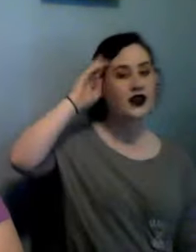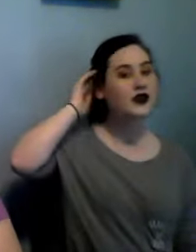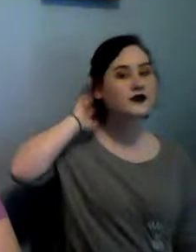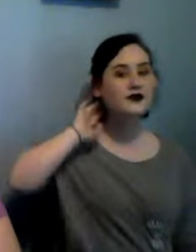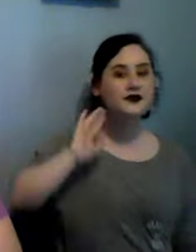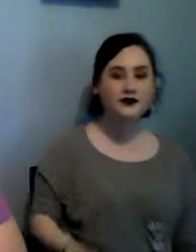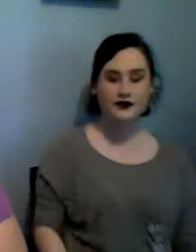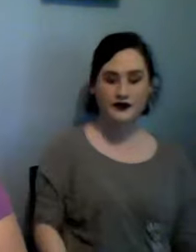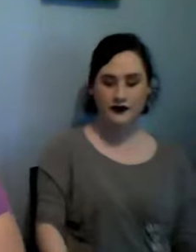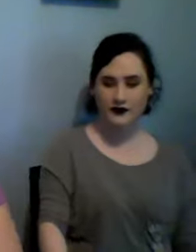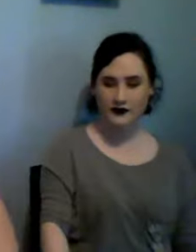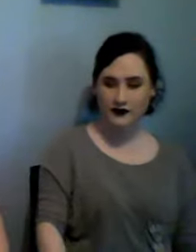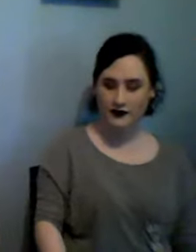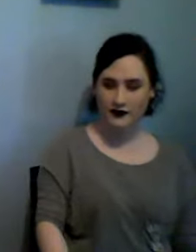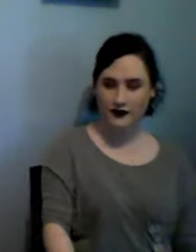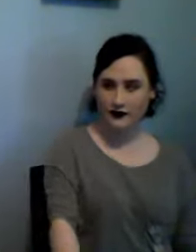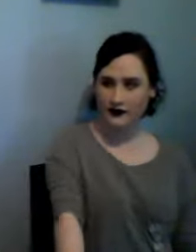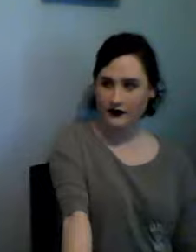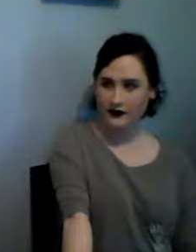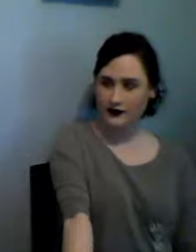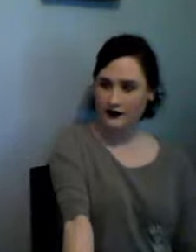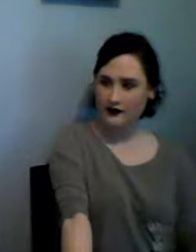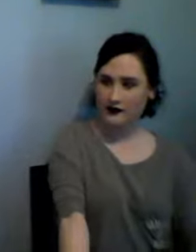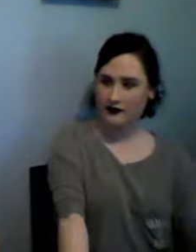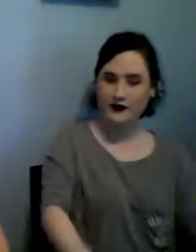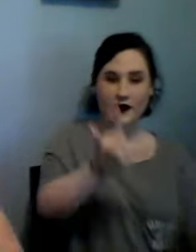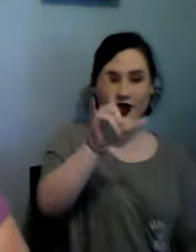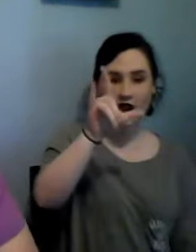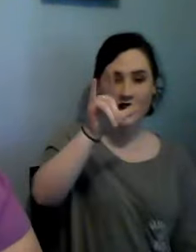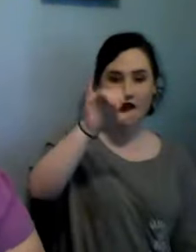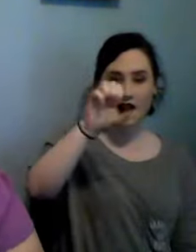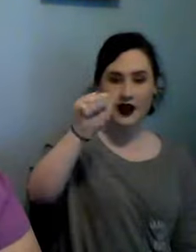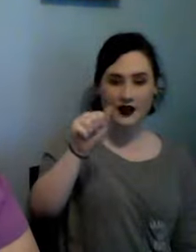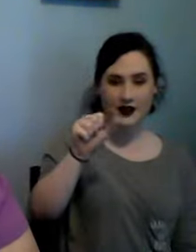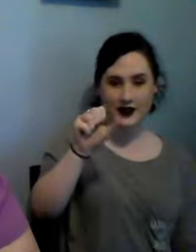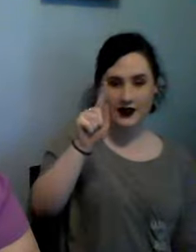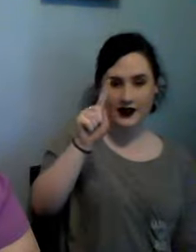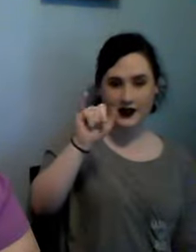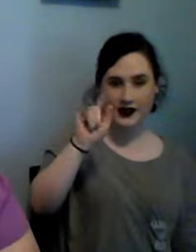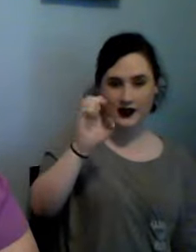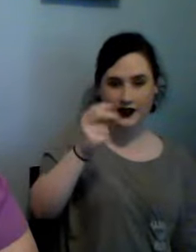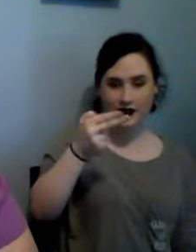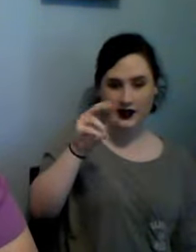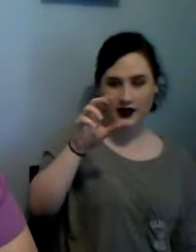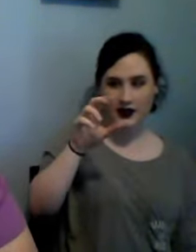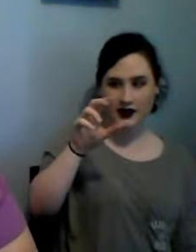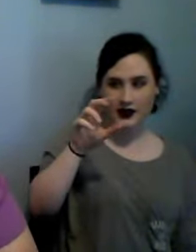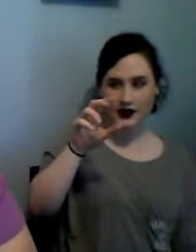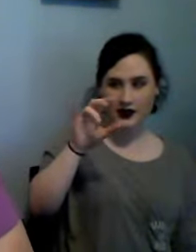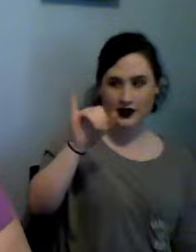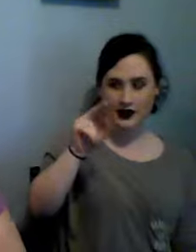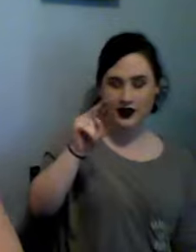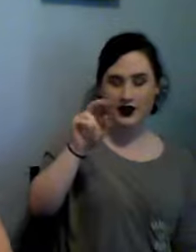Lisa Stitch Stable Stitch and Stable had